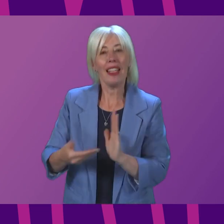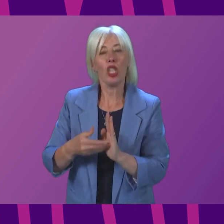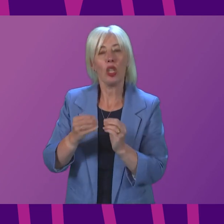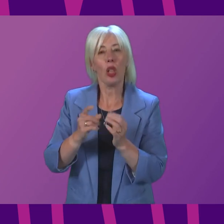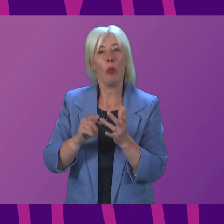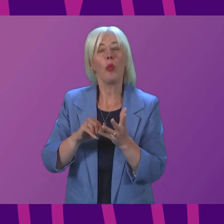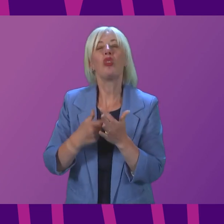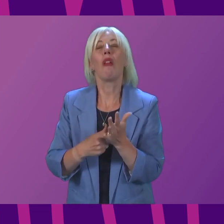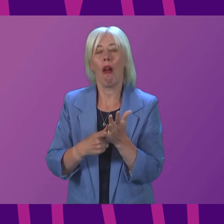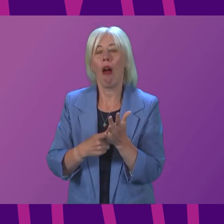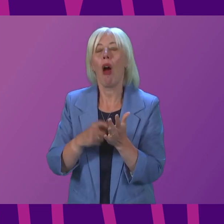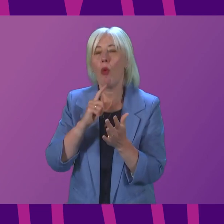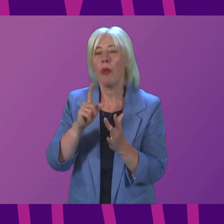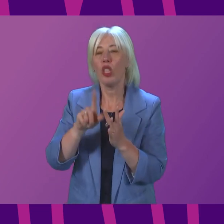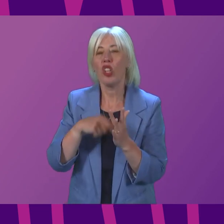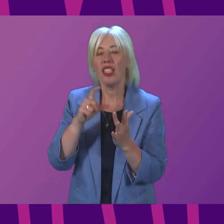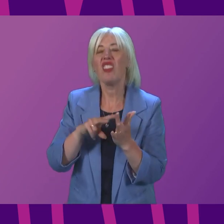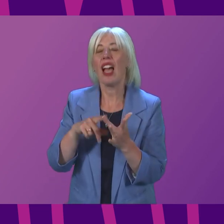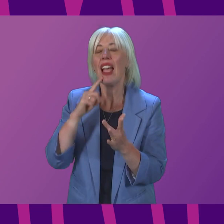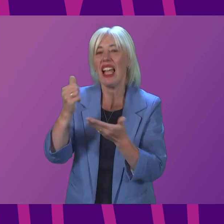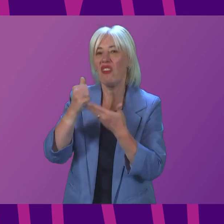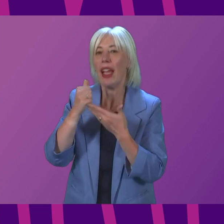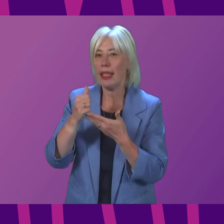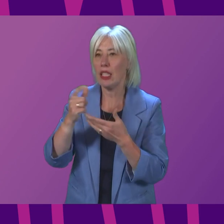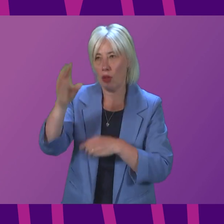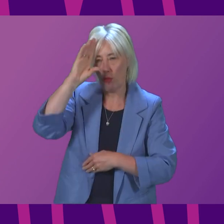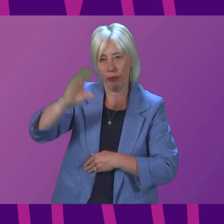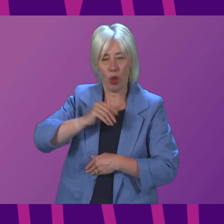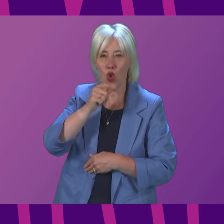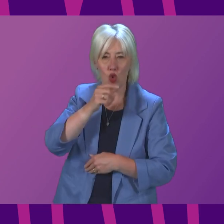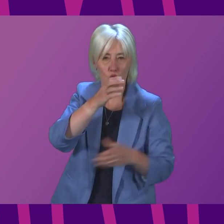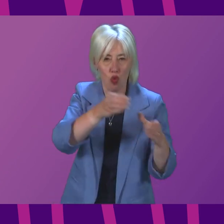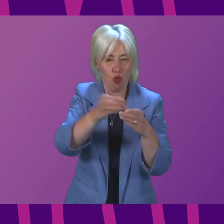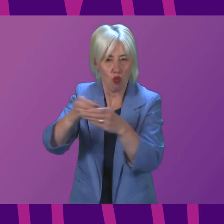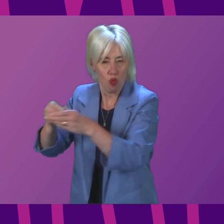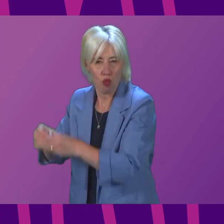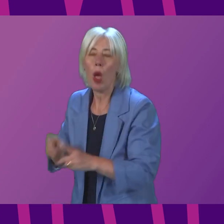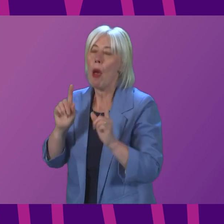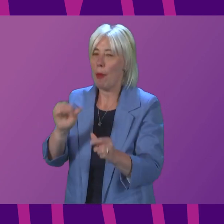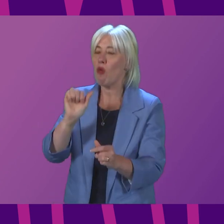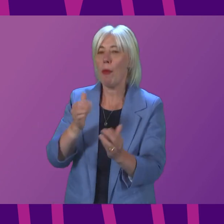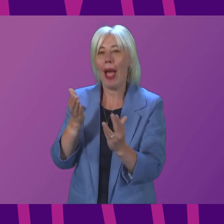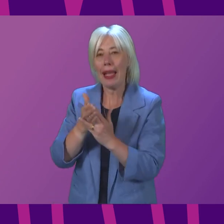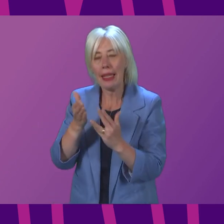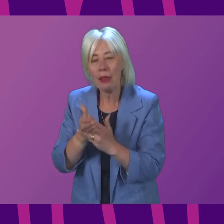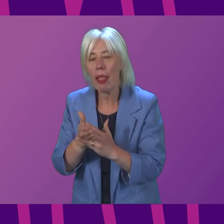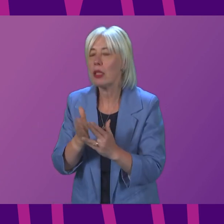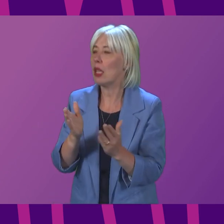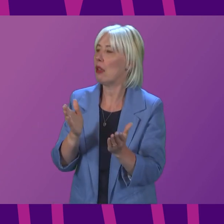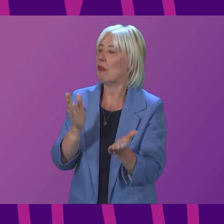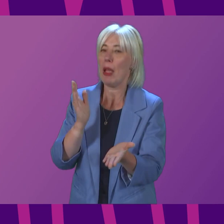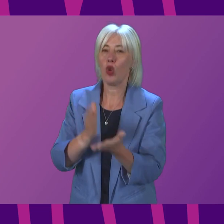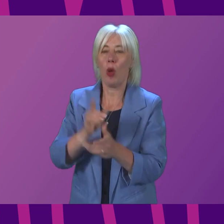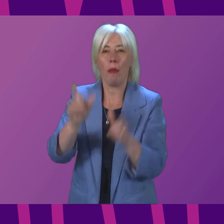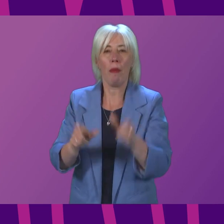of course, are determined in the advice of the JCVI, and we follow that advice. I think the points about accessibility and ensuring that those with